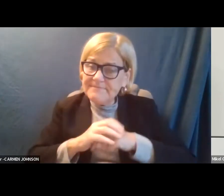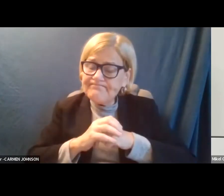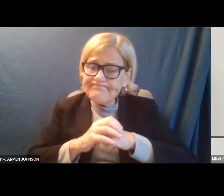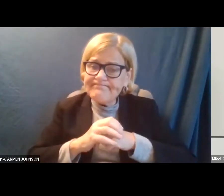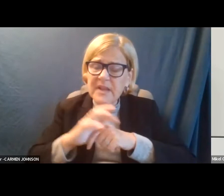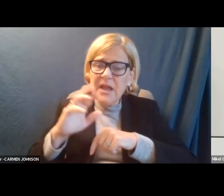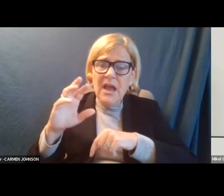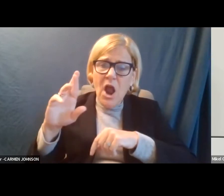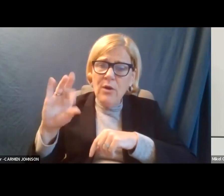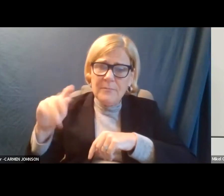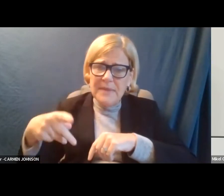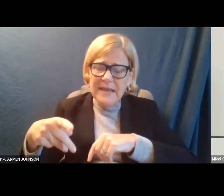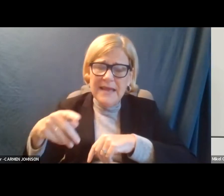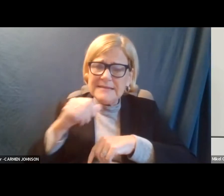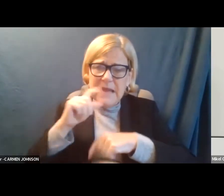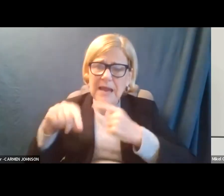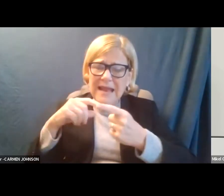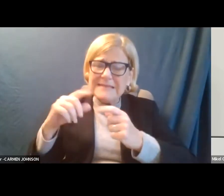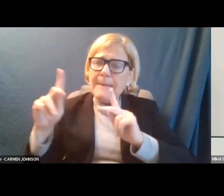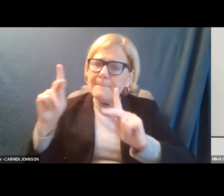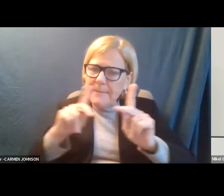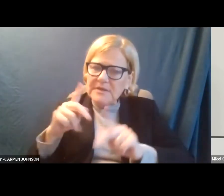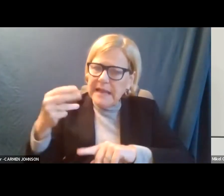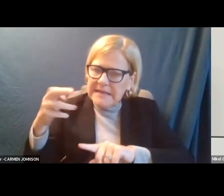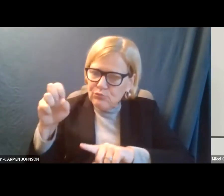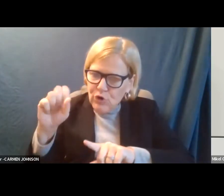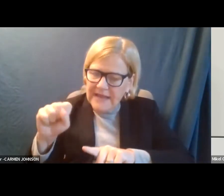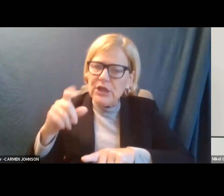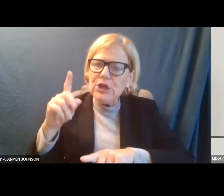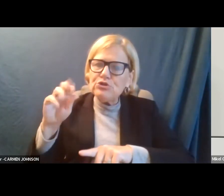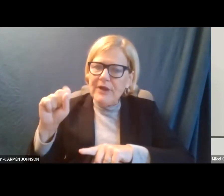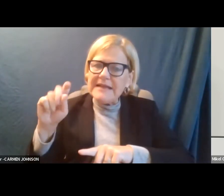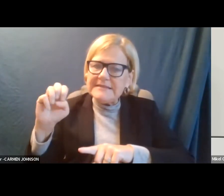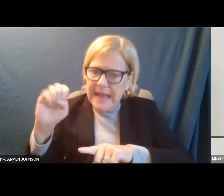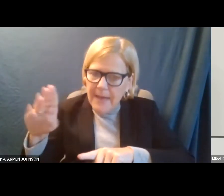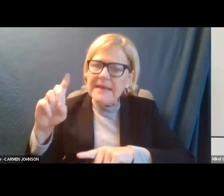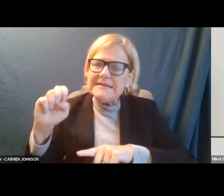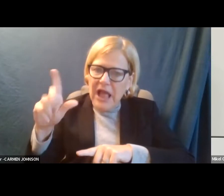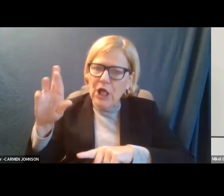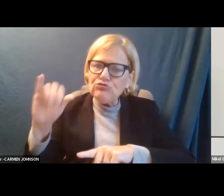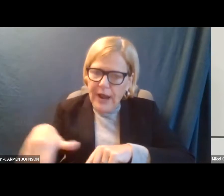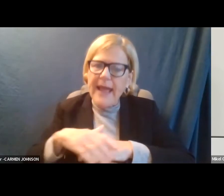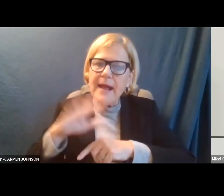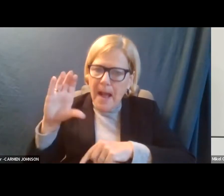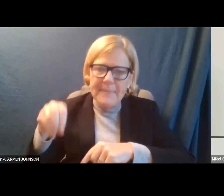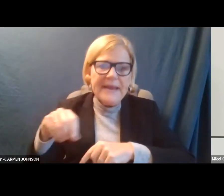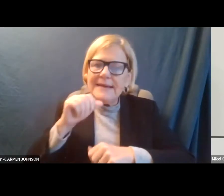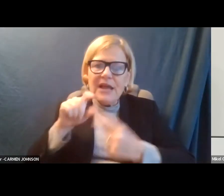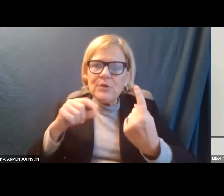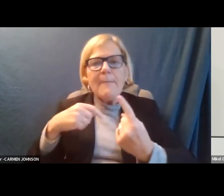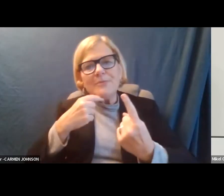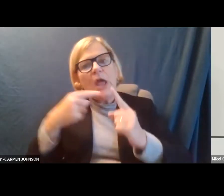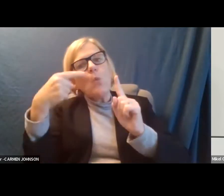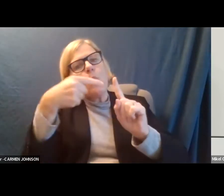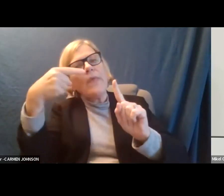the RFP, isn't just about trans dev it's people's express trans dev, Moe's Delray. mean, you know, it's not, people just keep saying